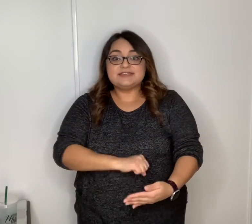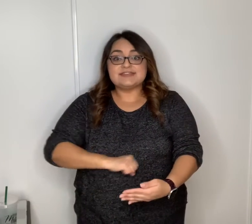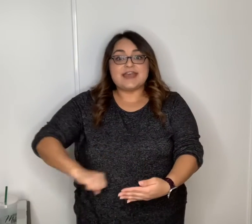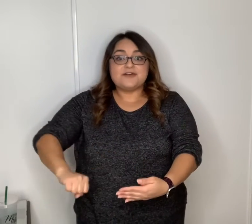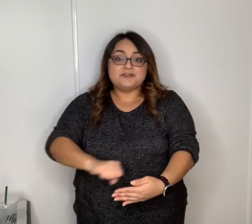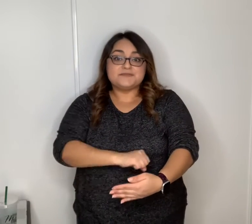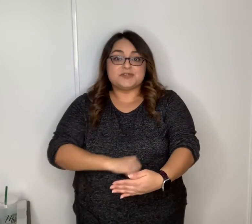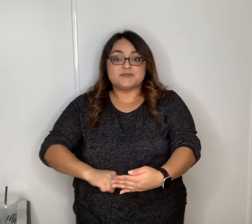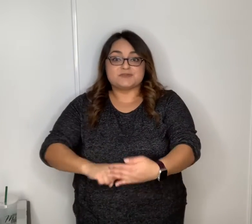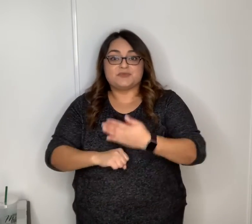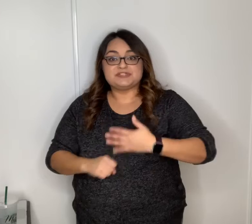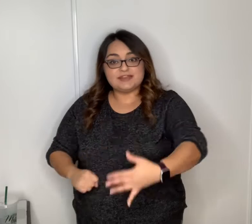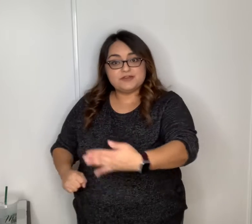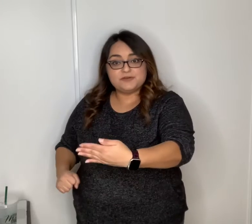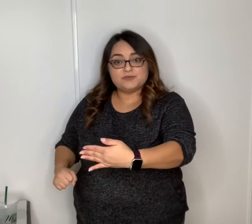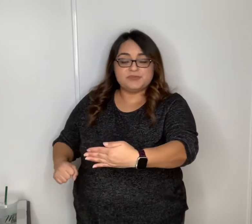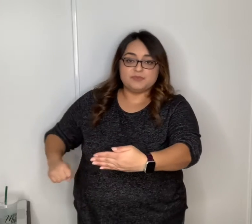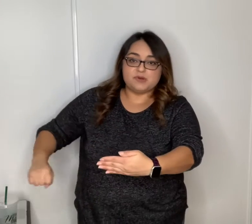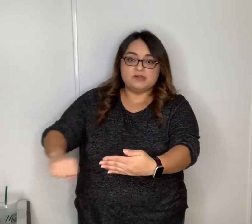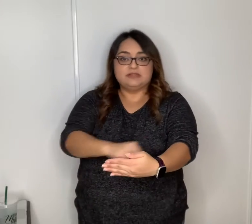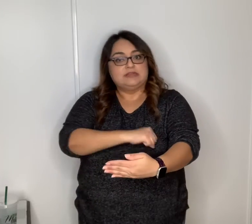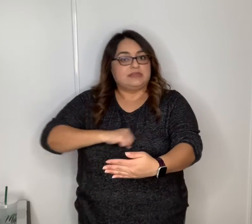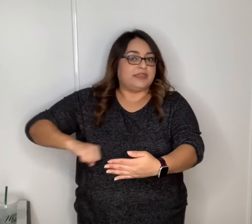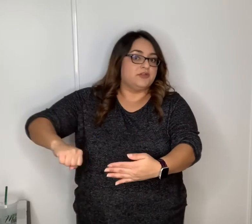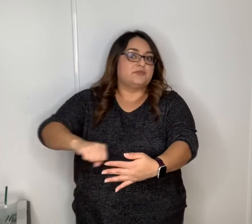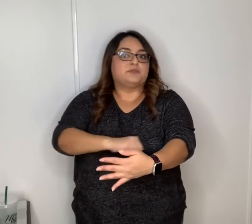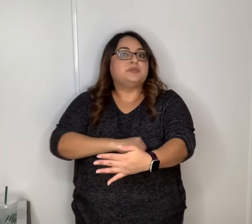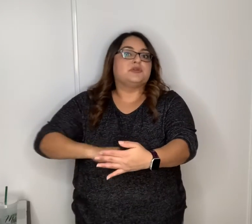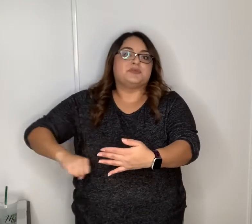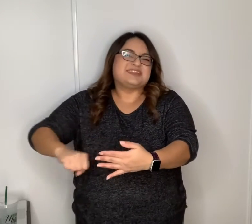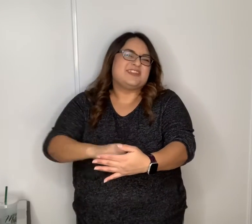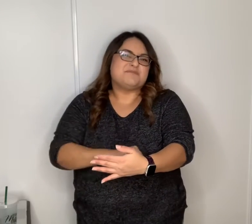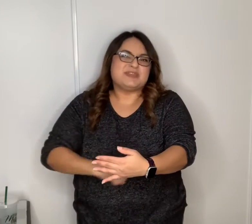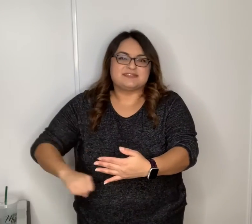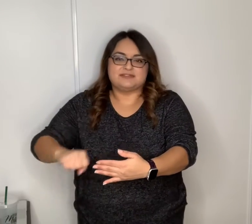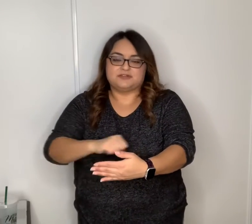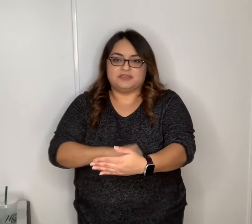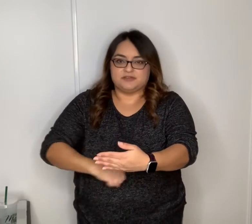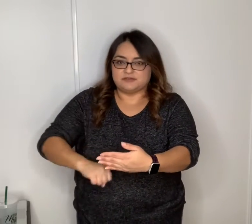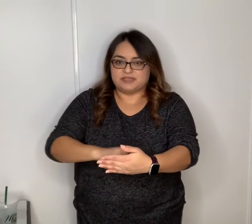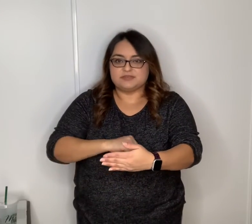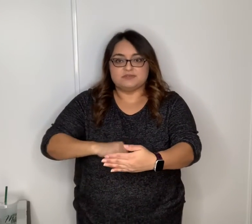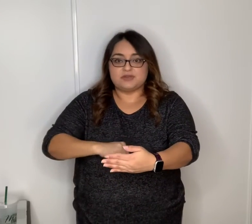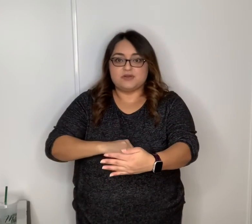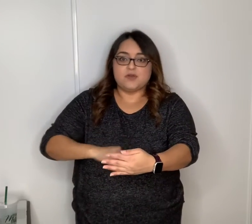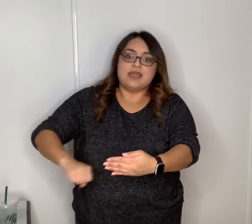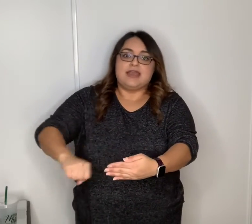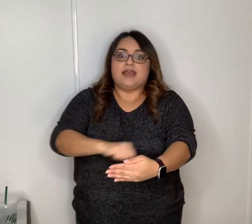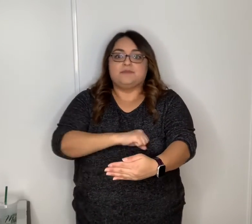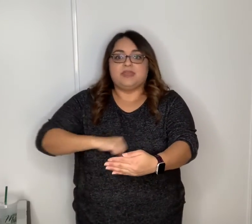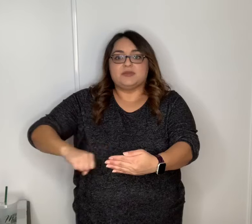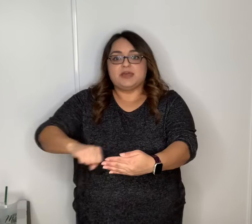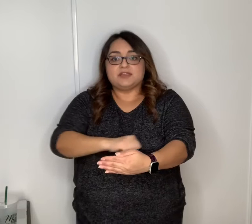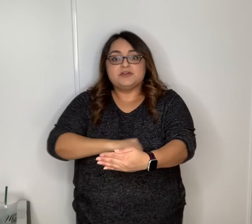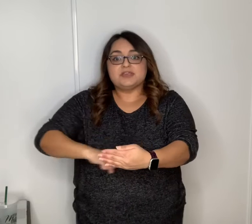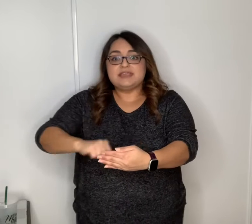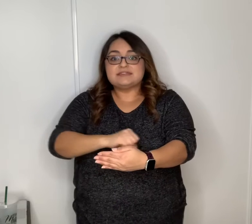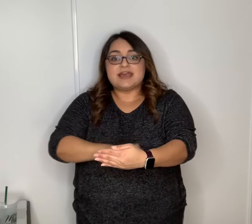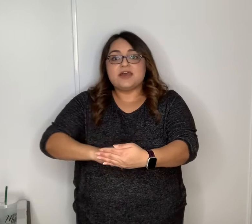out of doe so we're pretending to hold a big ball and you're you're pretending to mix the cookie dough okay so doe i make my cookies out